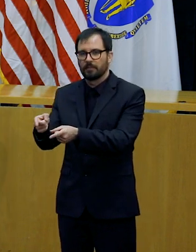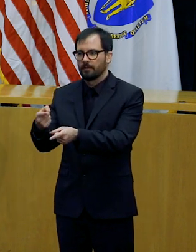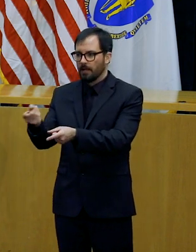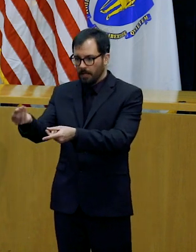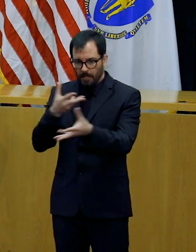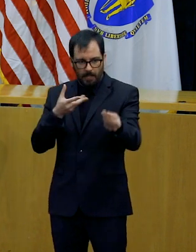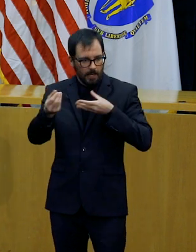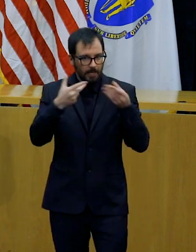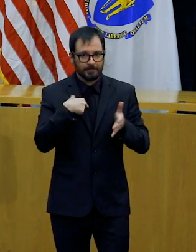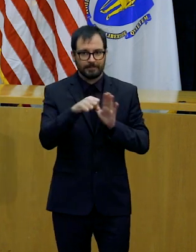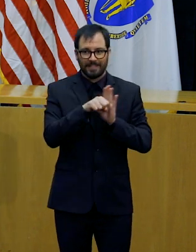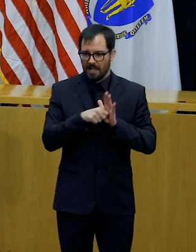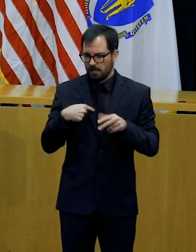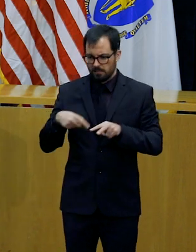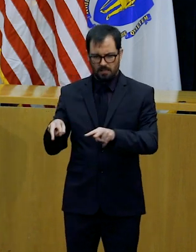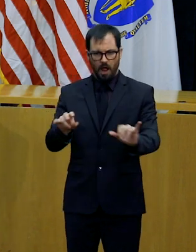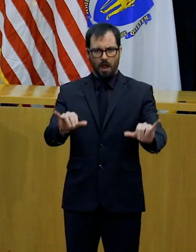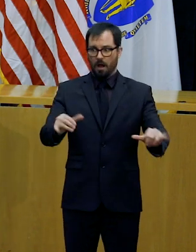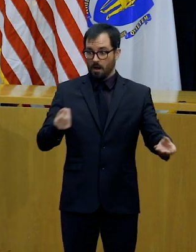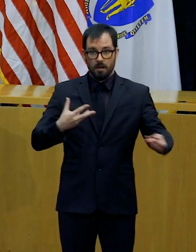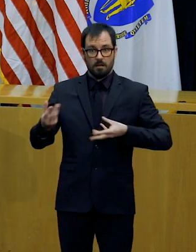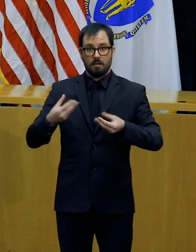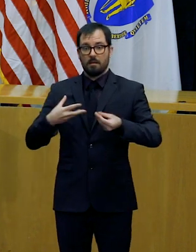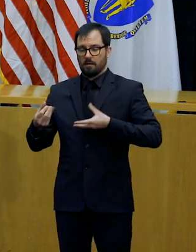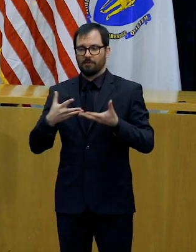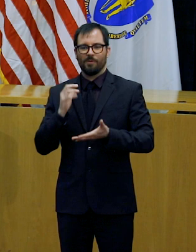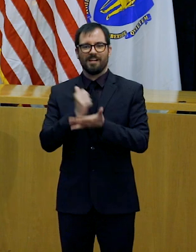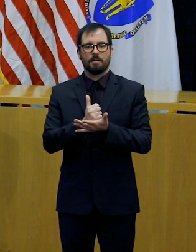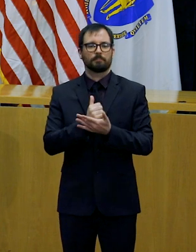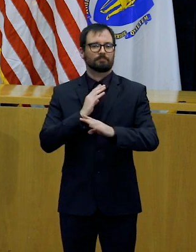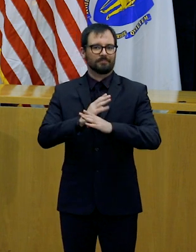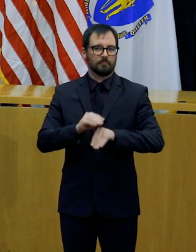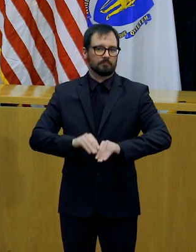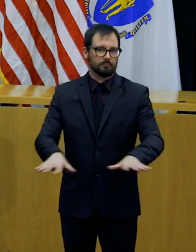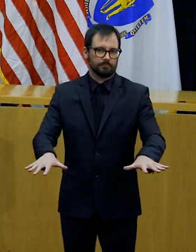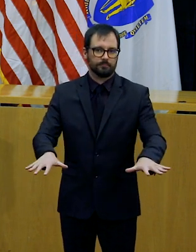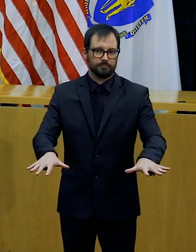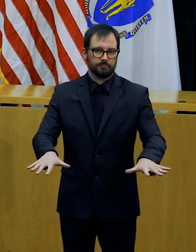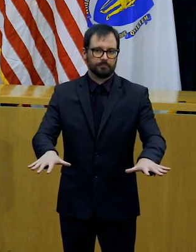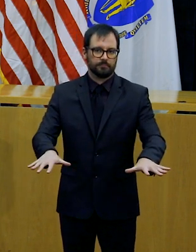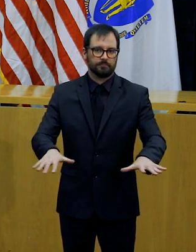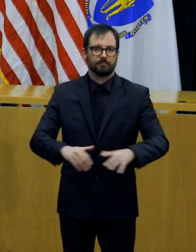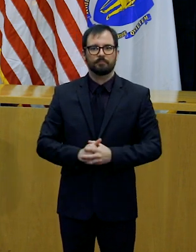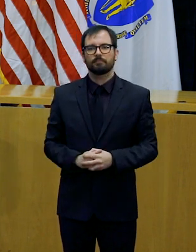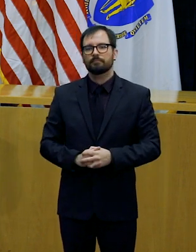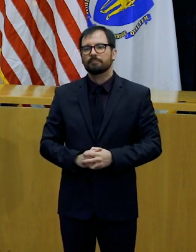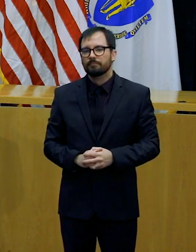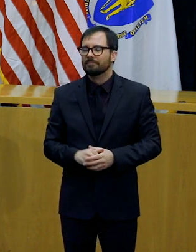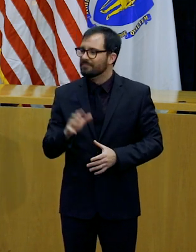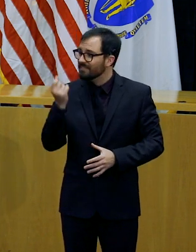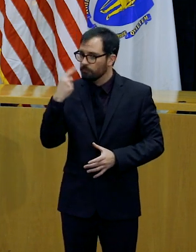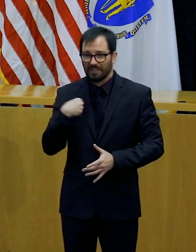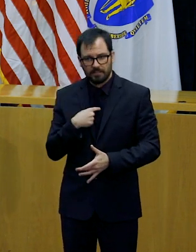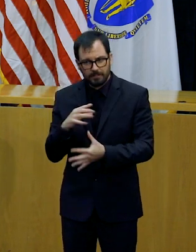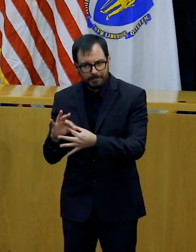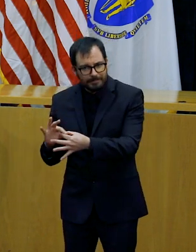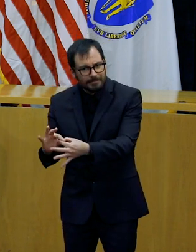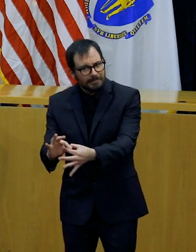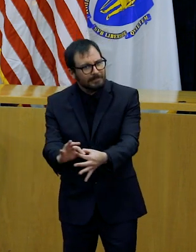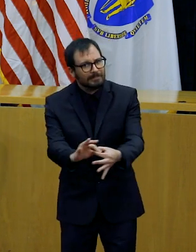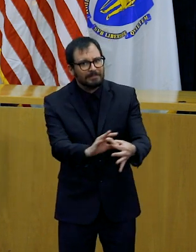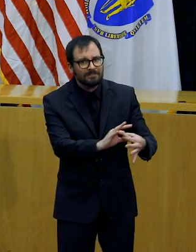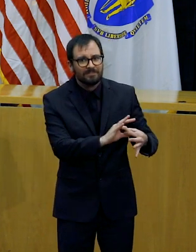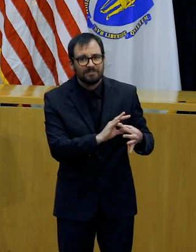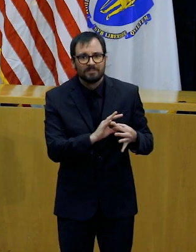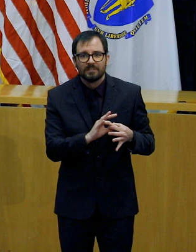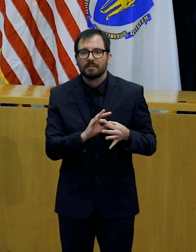It's clear that we have to stick together, but stick together in a time where social distancing is becoming